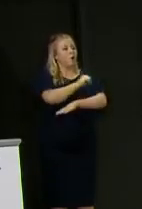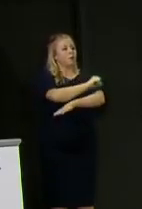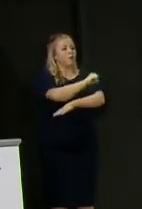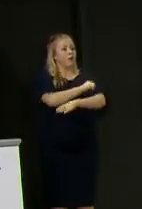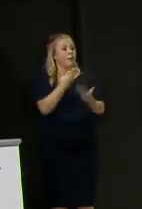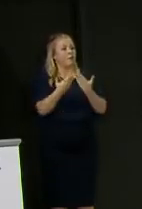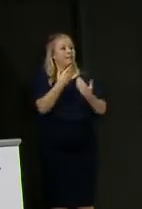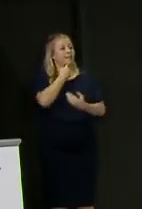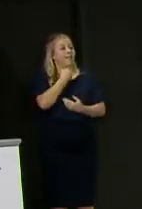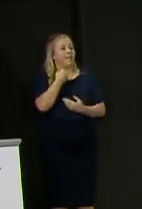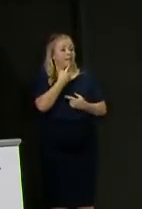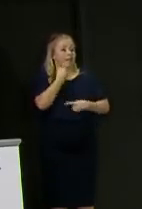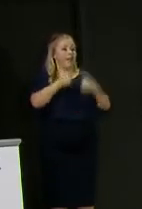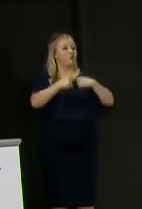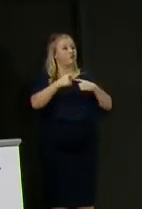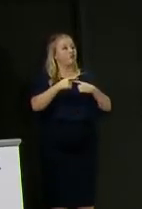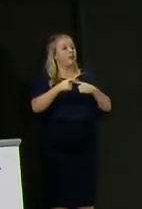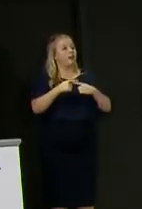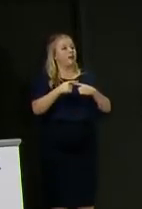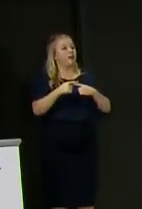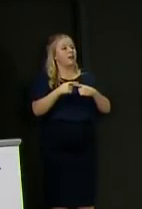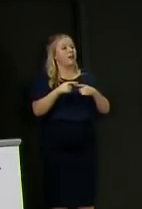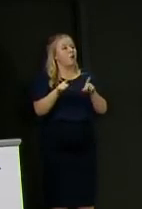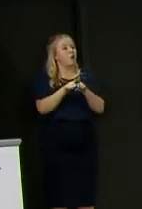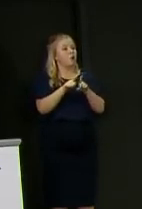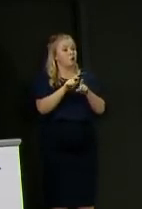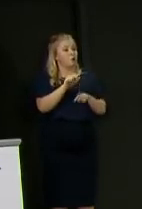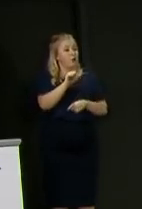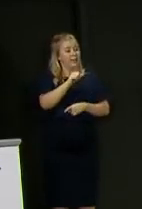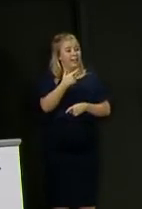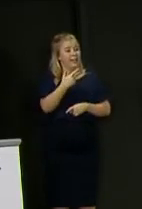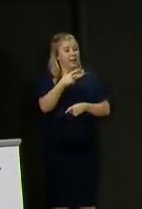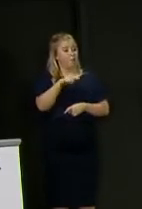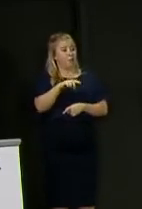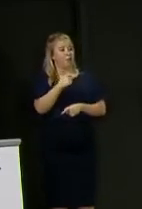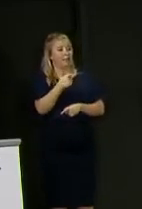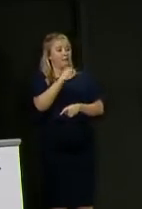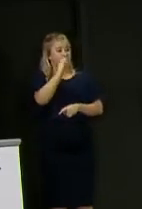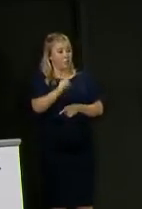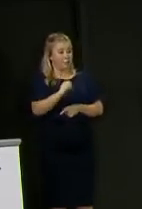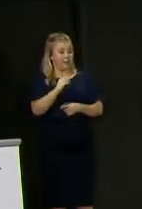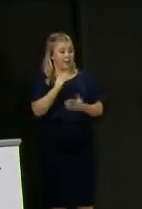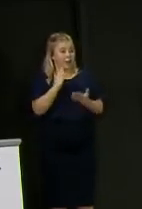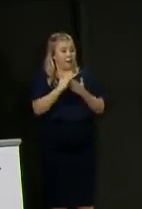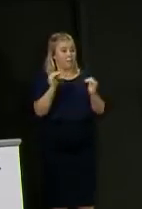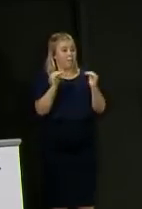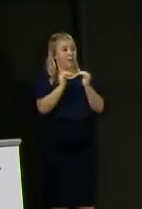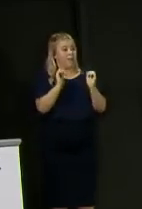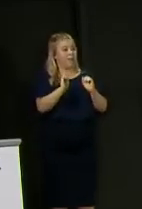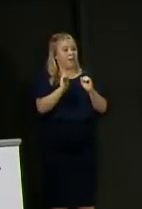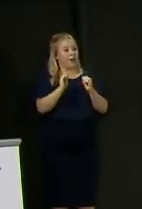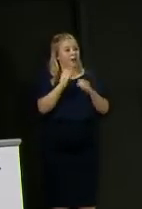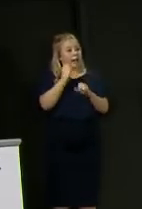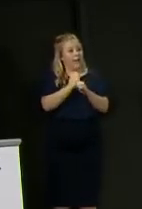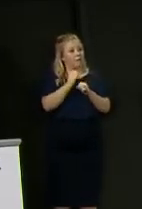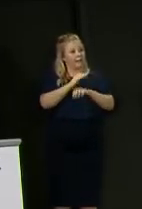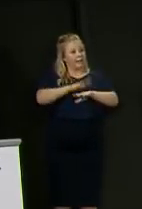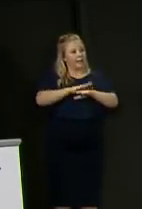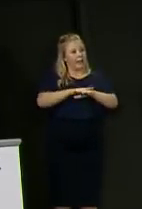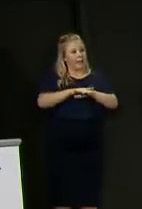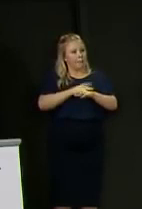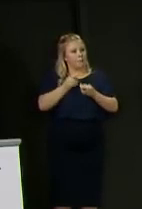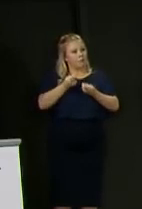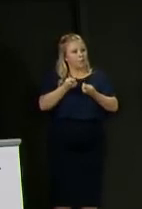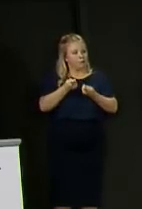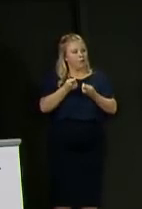of those who were admitted, just 6 to 8.7% met the treatment time guarantee, with almost 80,000 waiting to be treated at the end of